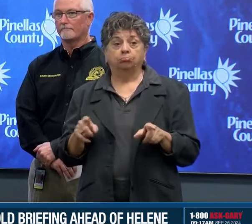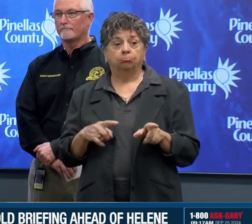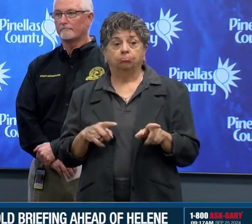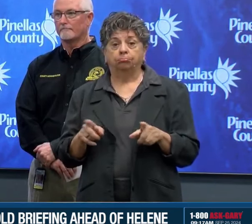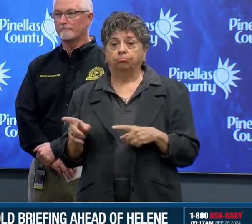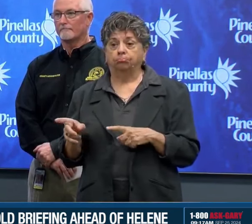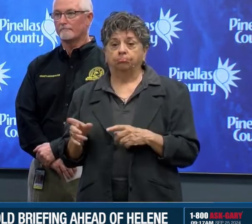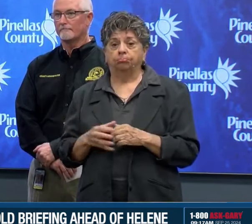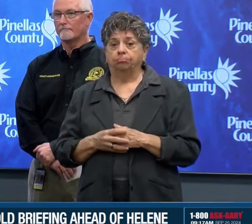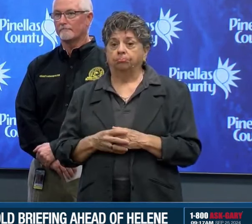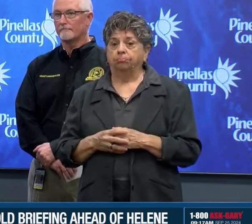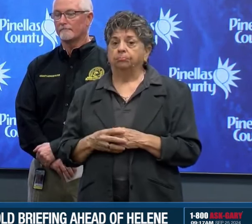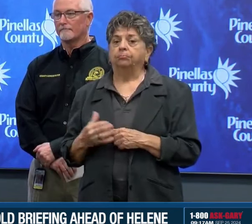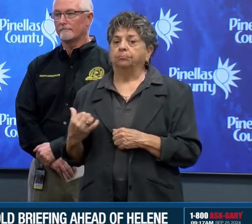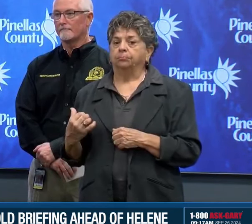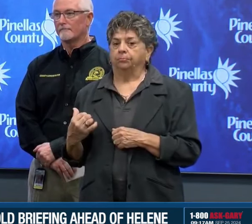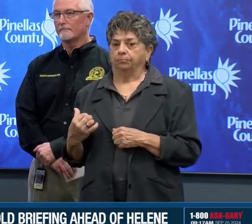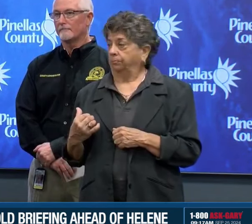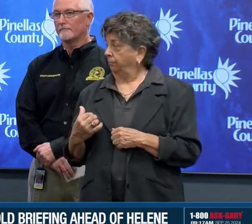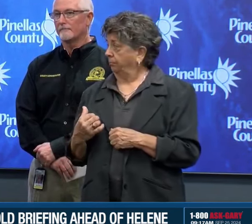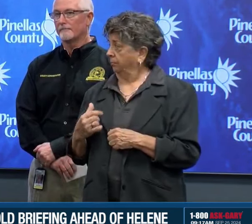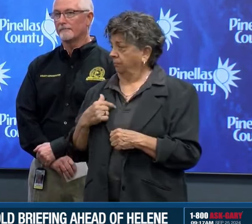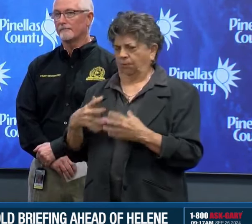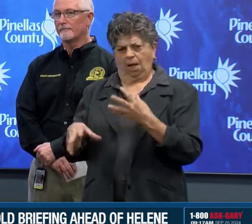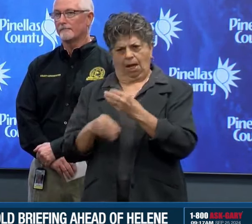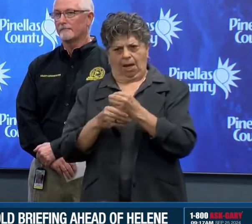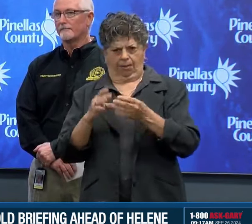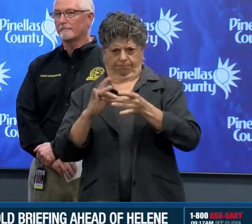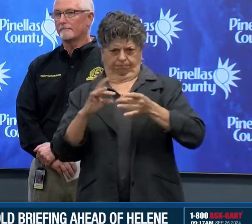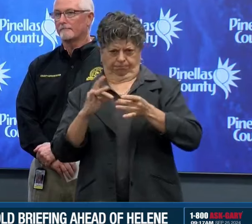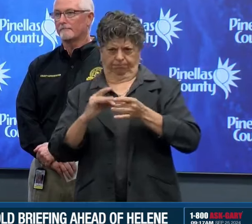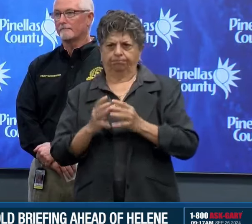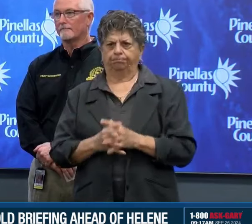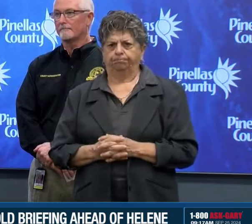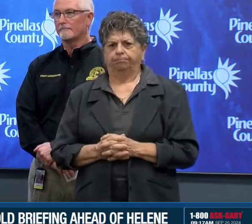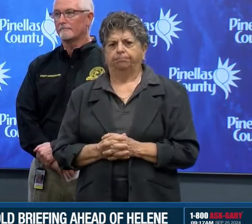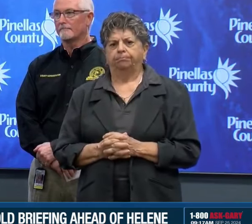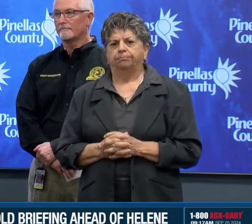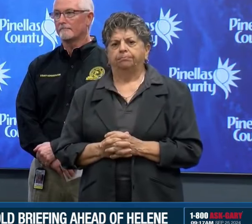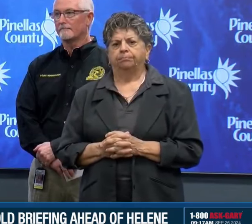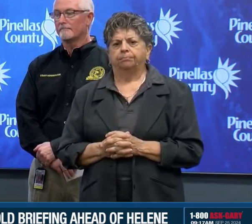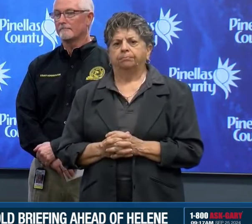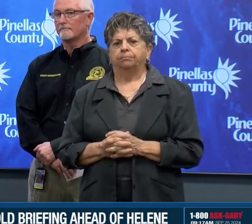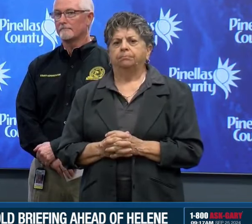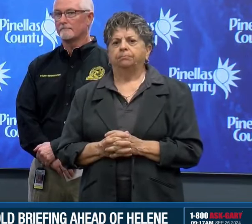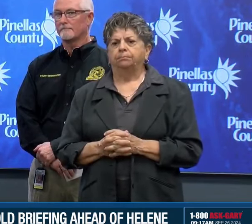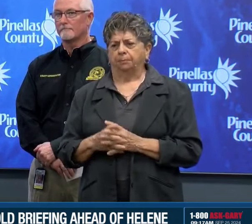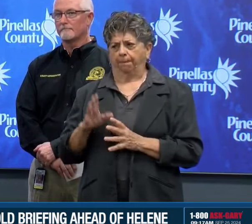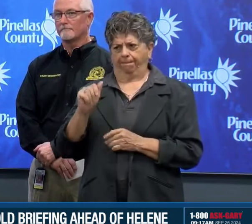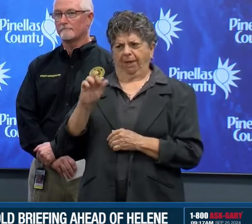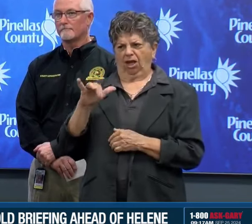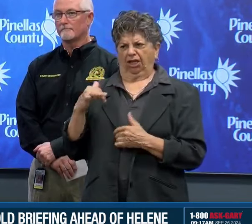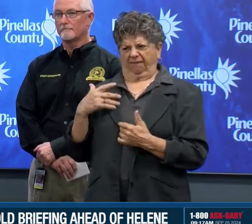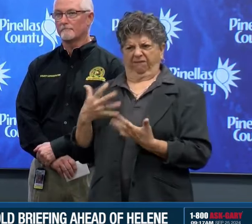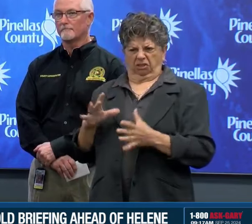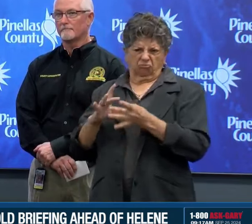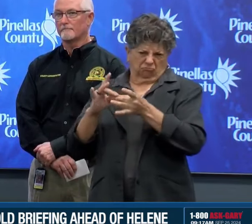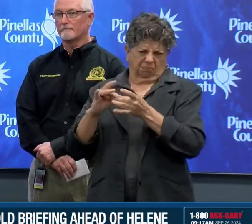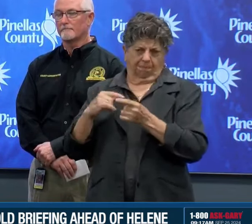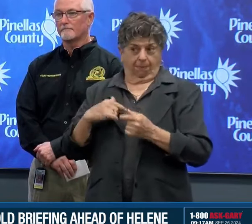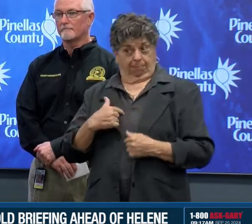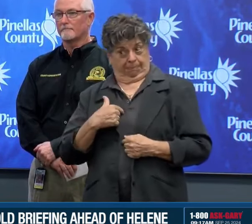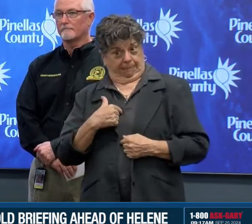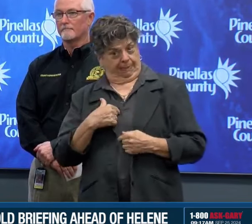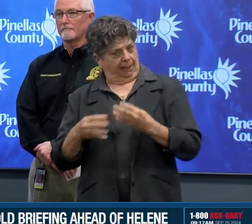I do just want to stress, as the county administrator said, we are looking at these impacts to really start Thursday morning.